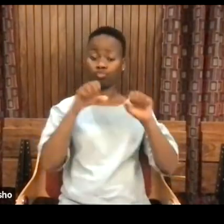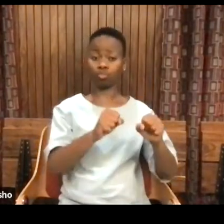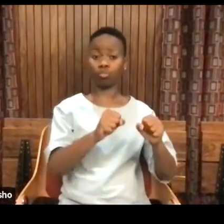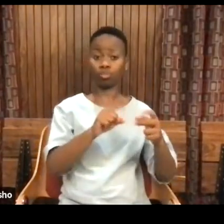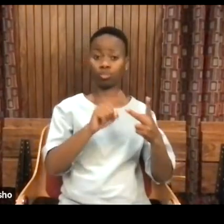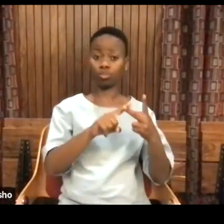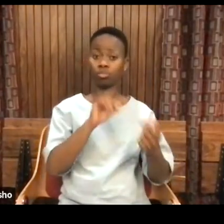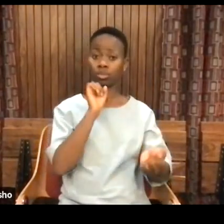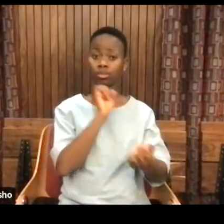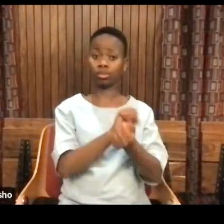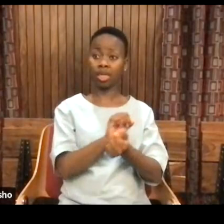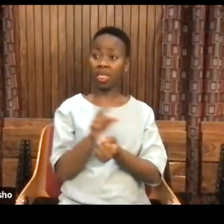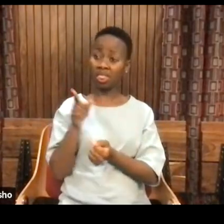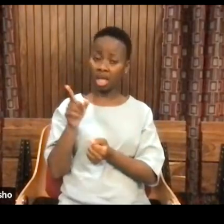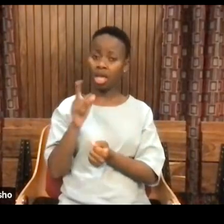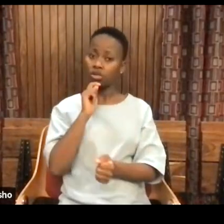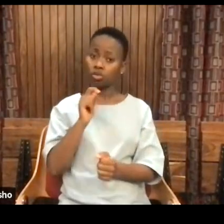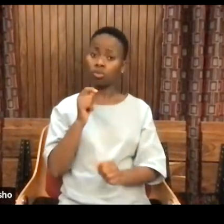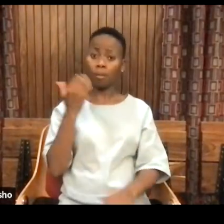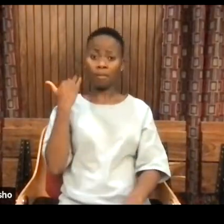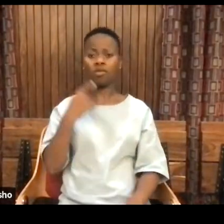that they were defenders of freedom.